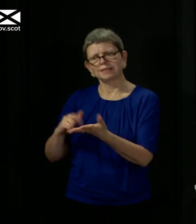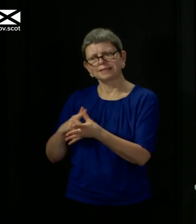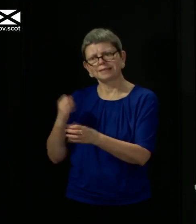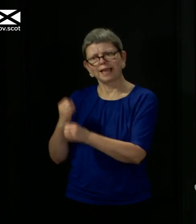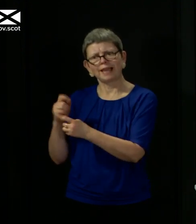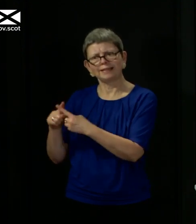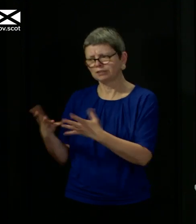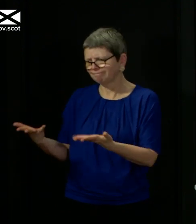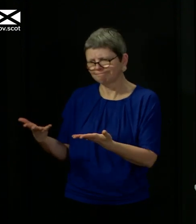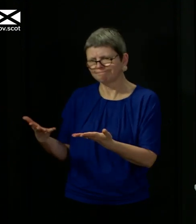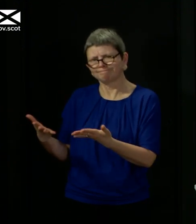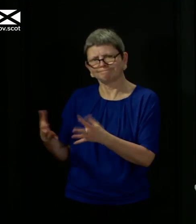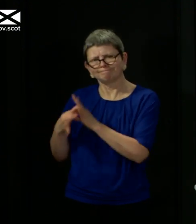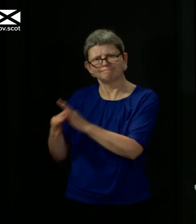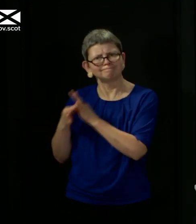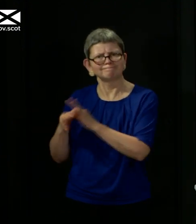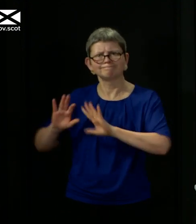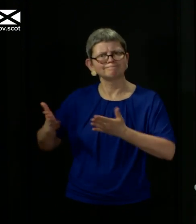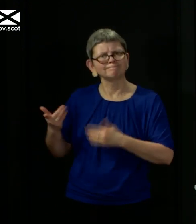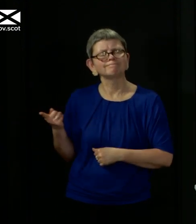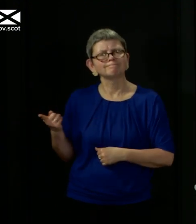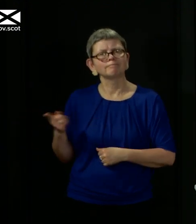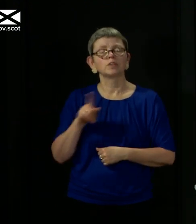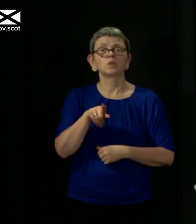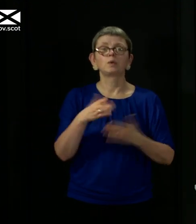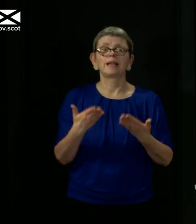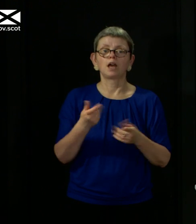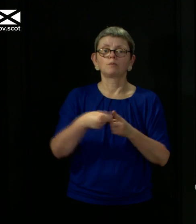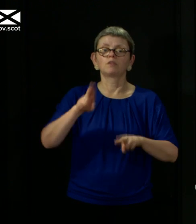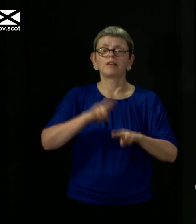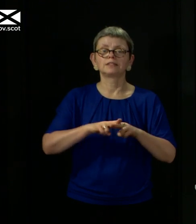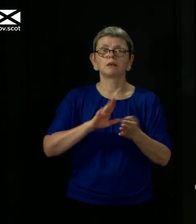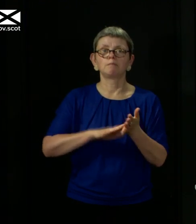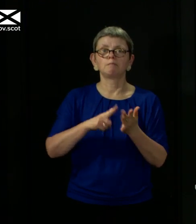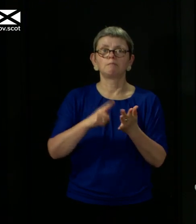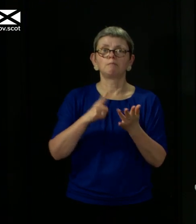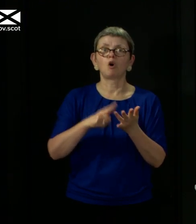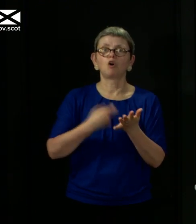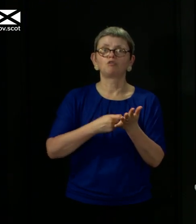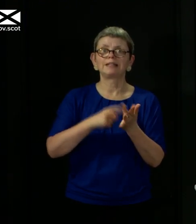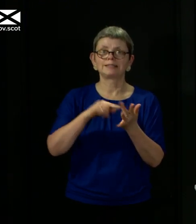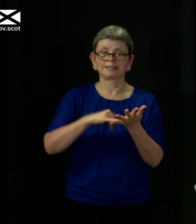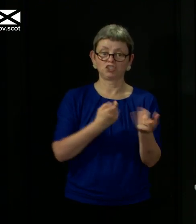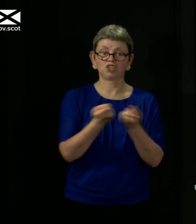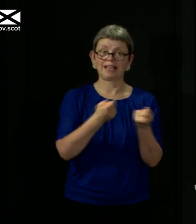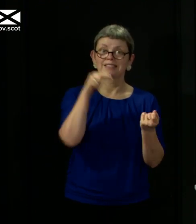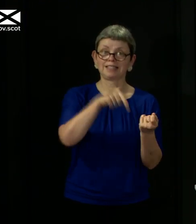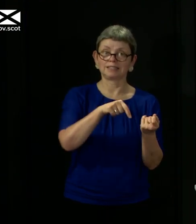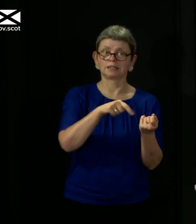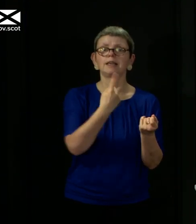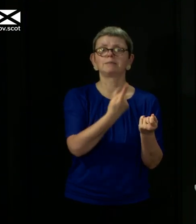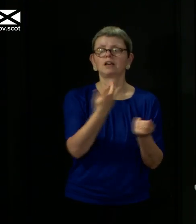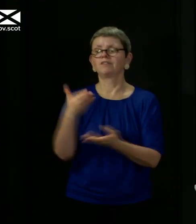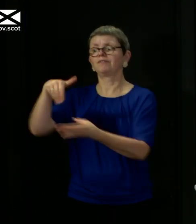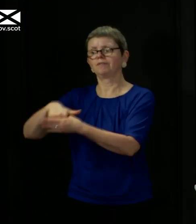So now with Professor Andrew Morris, who chairs the group here in Scotland, participates in SAGE, I've got somebody that I can ask